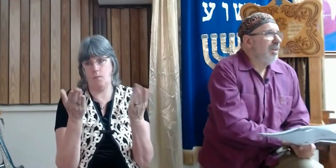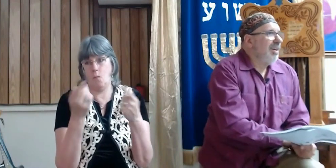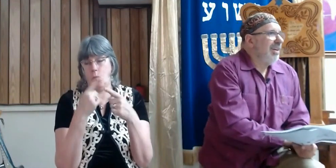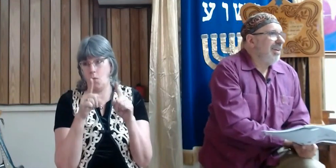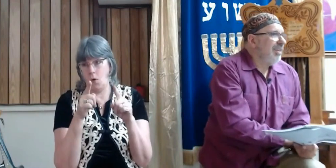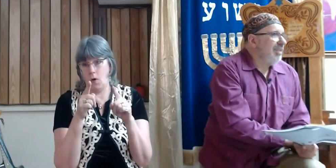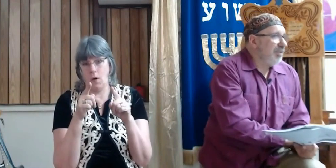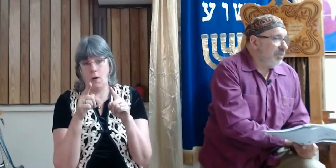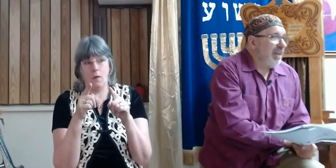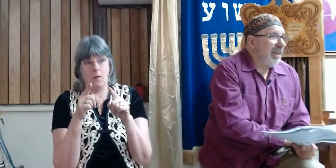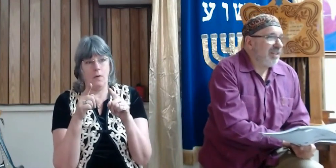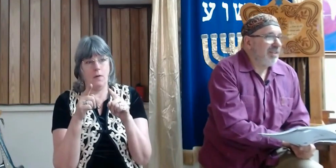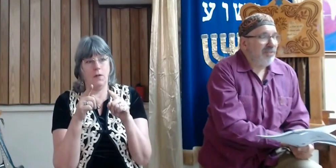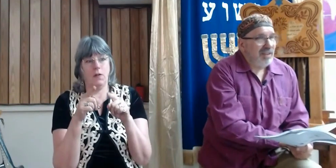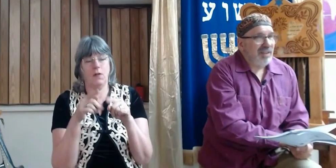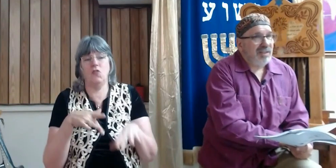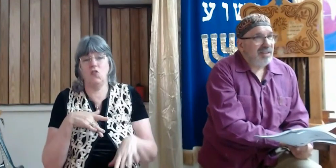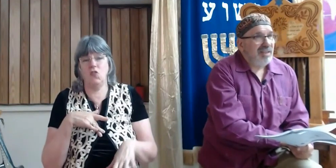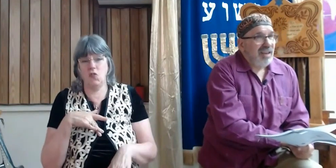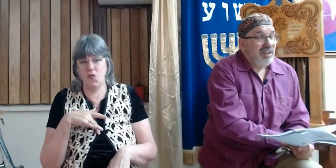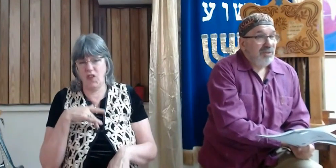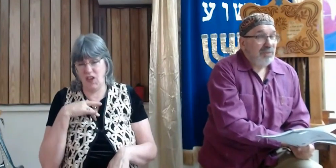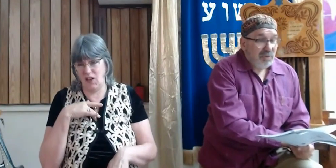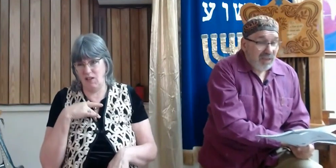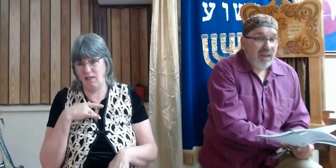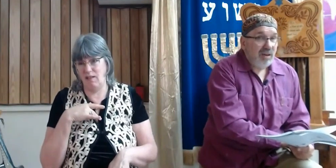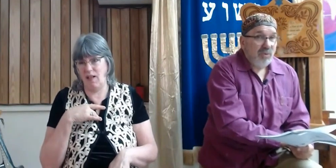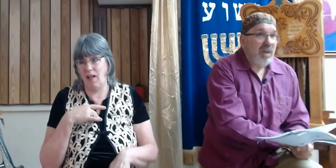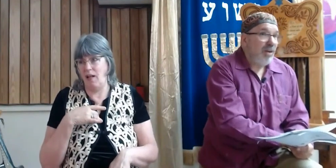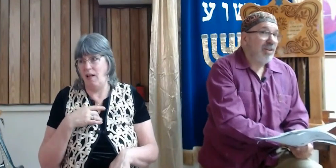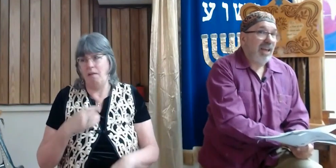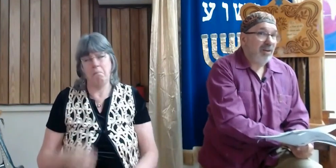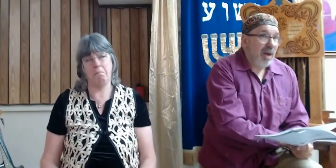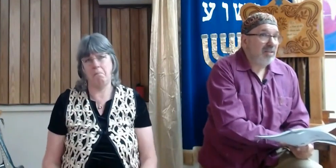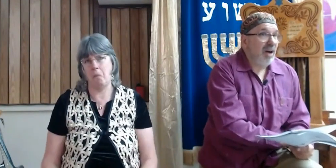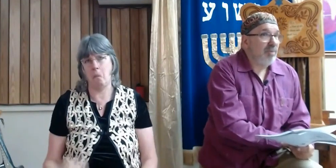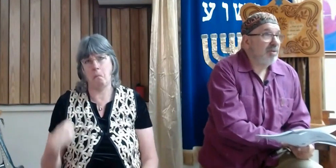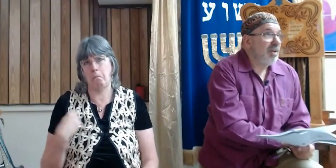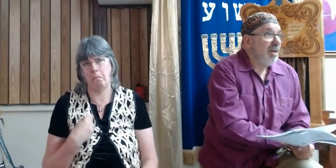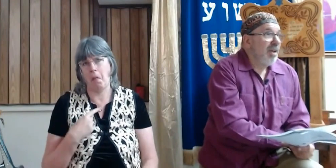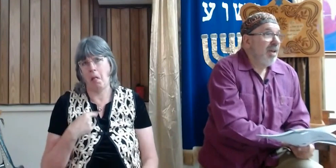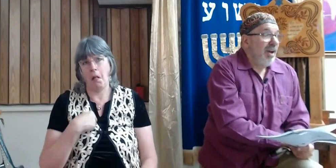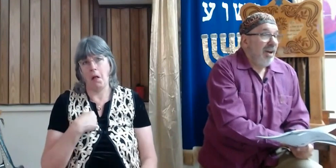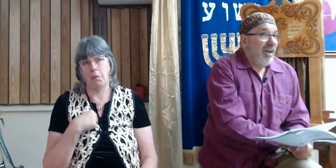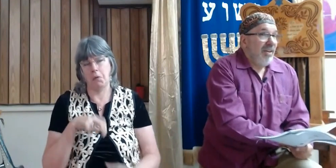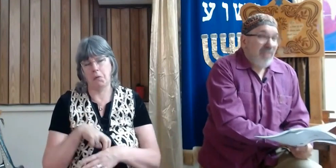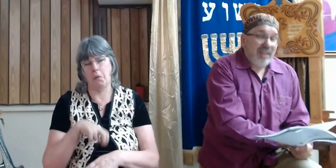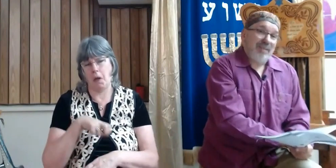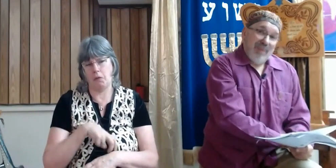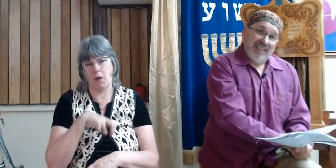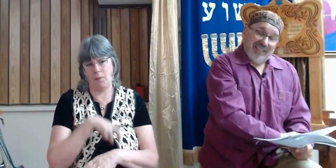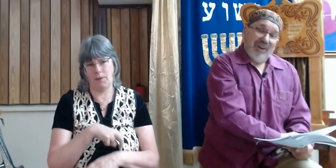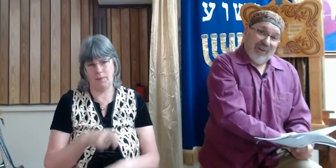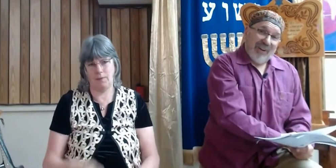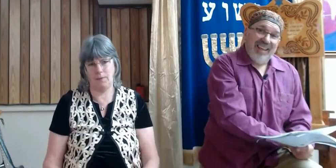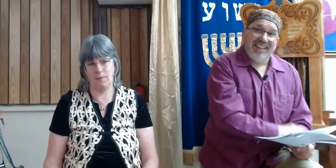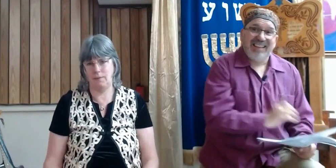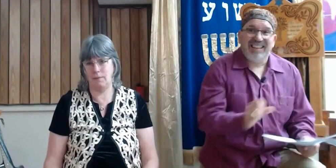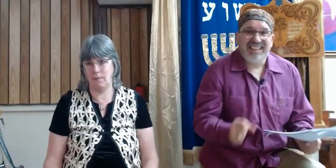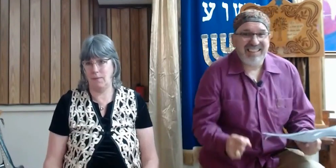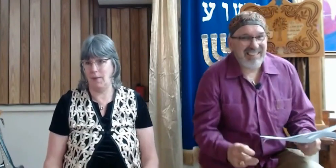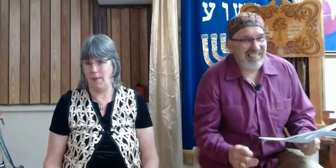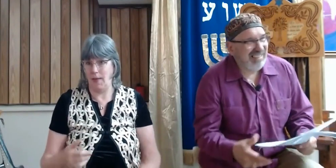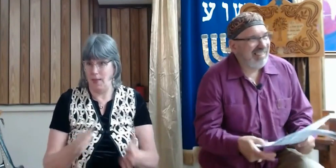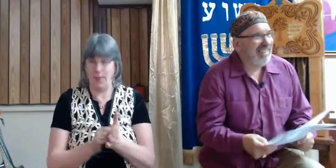for to feel like to say, we look like grasshoppers, that's mighty tall.